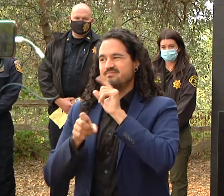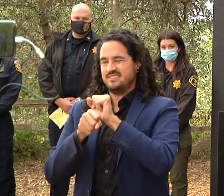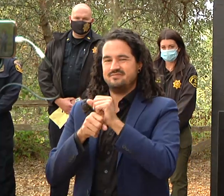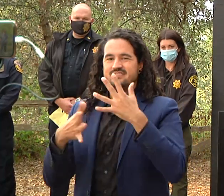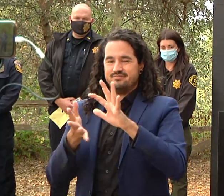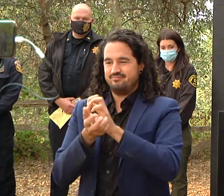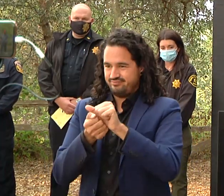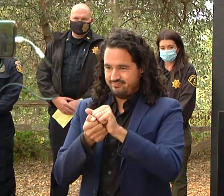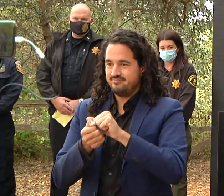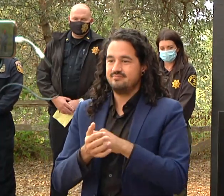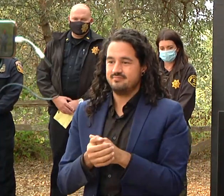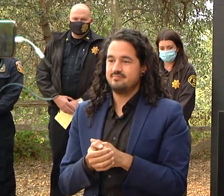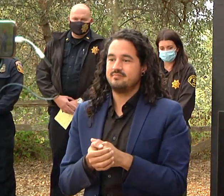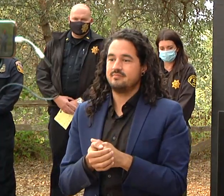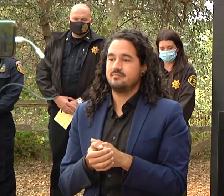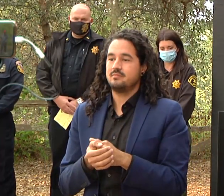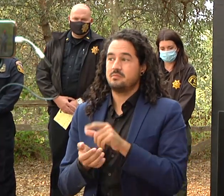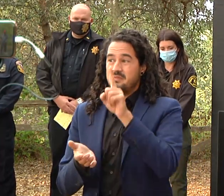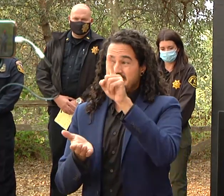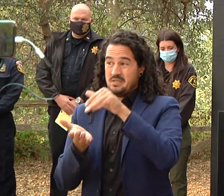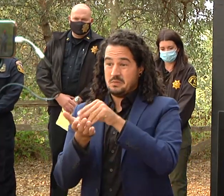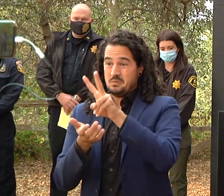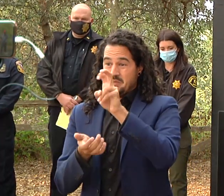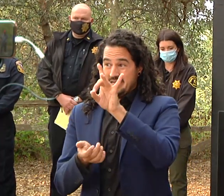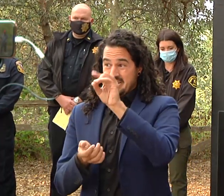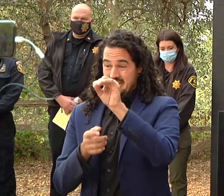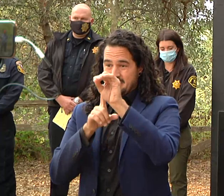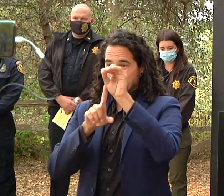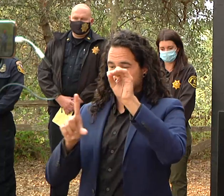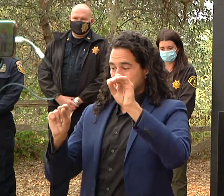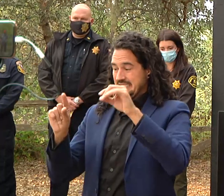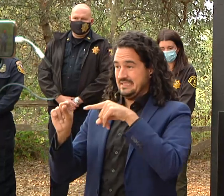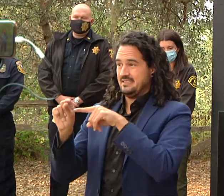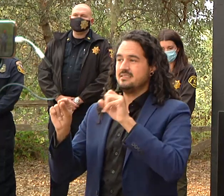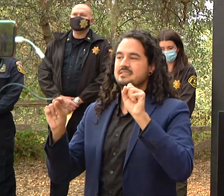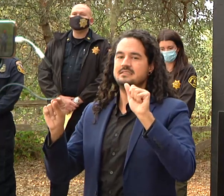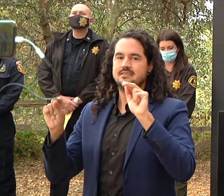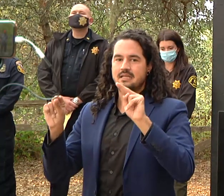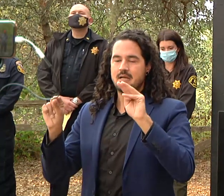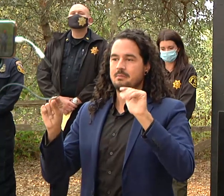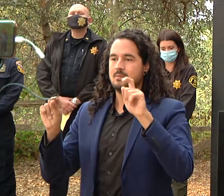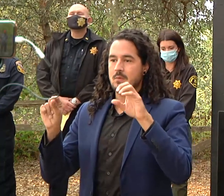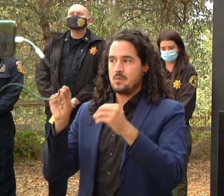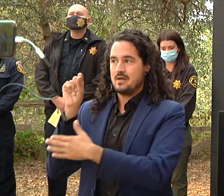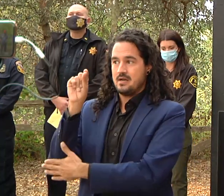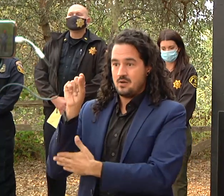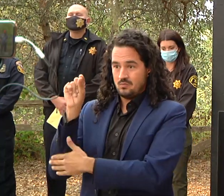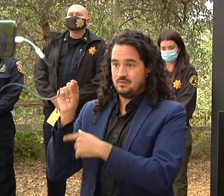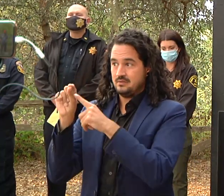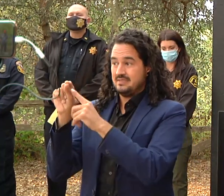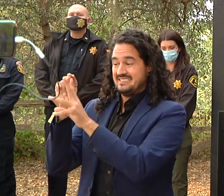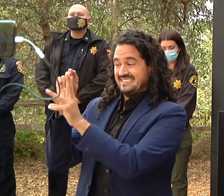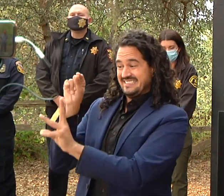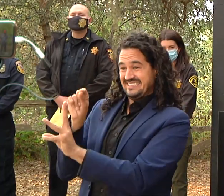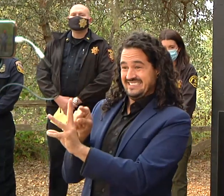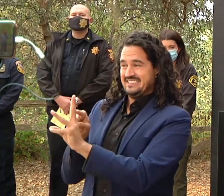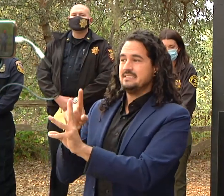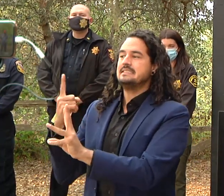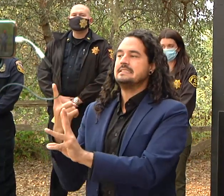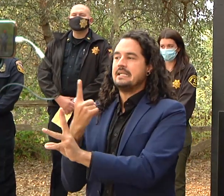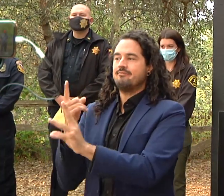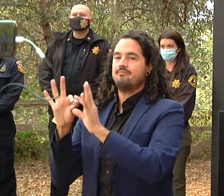1281 structures 20 are in san mateo county six of those single family residents in san mateo county